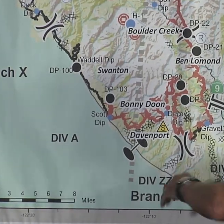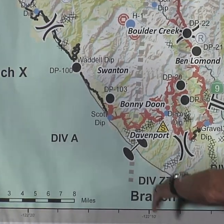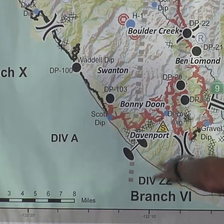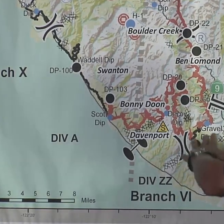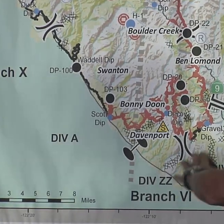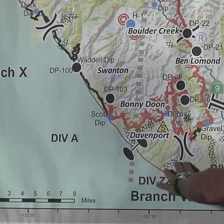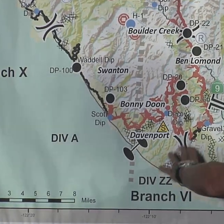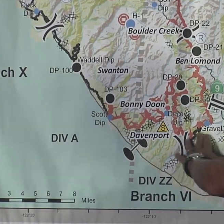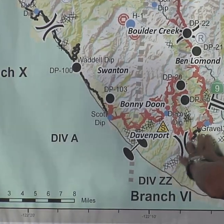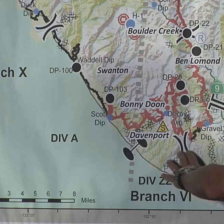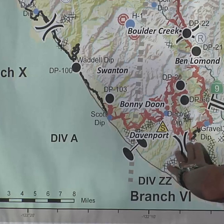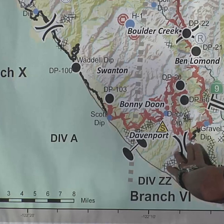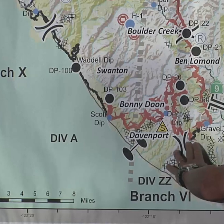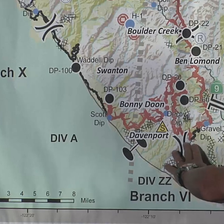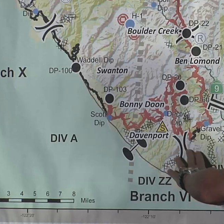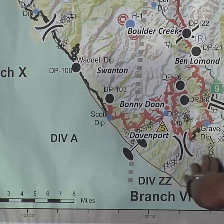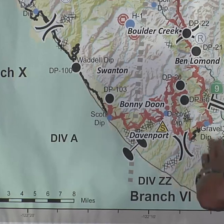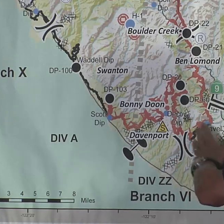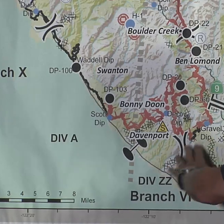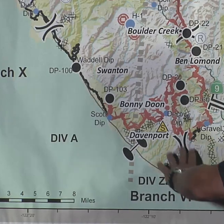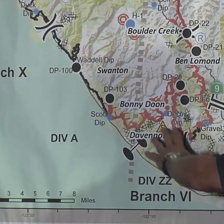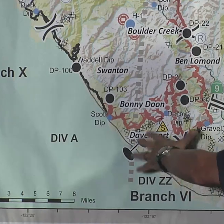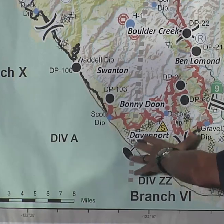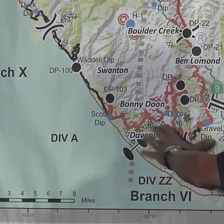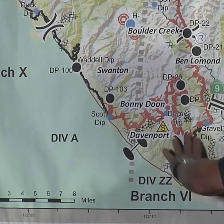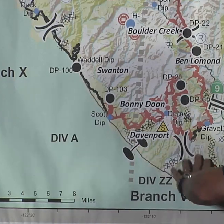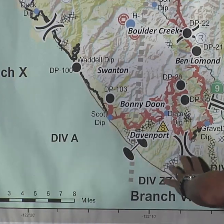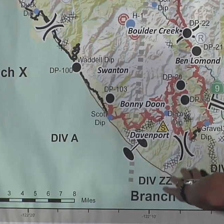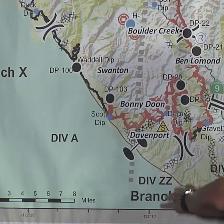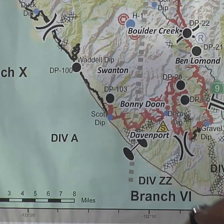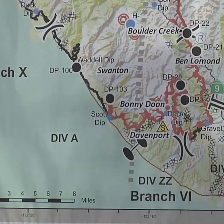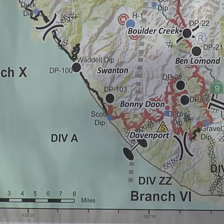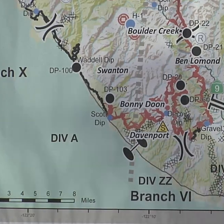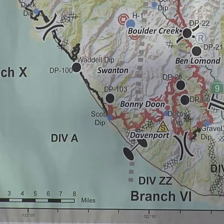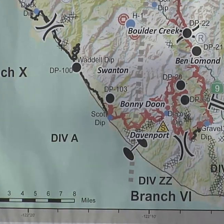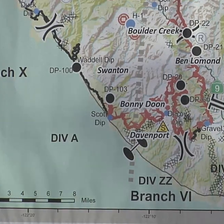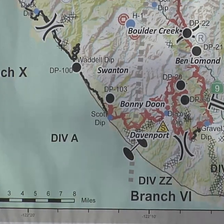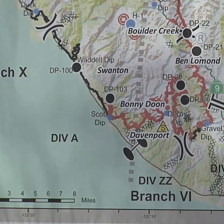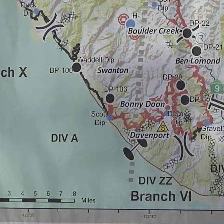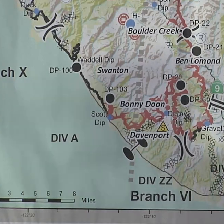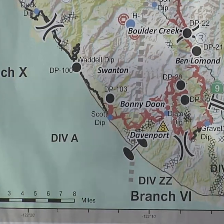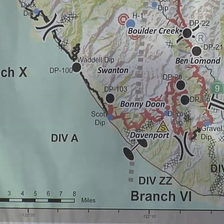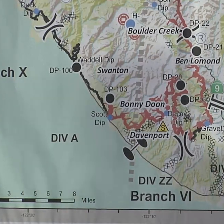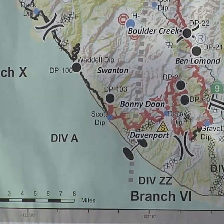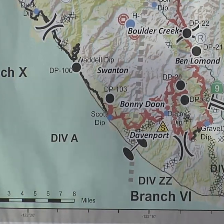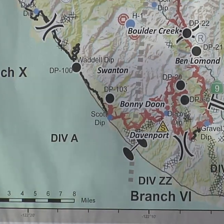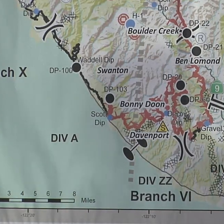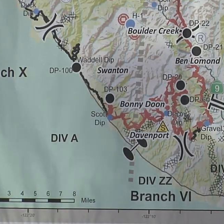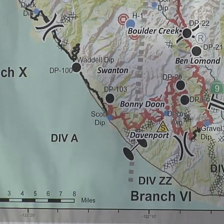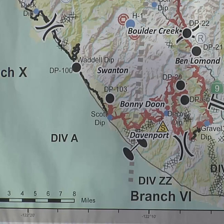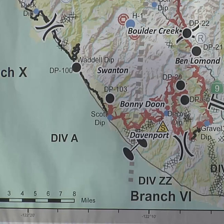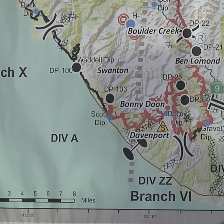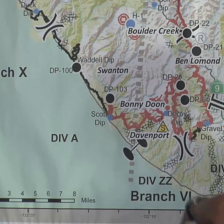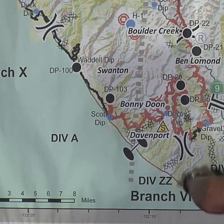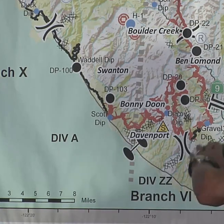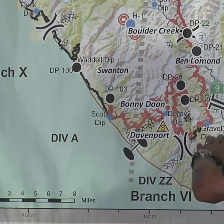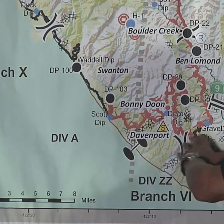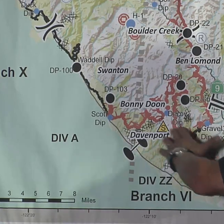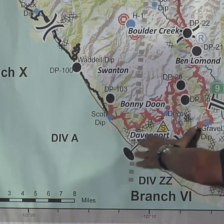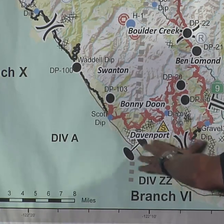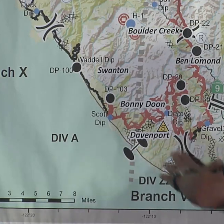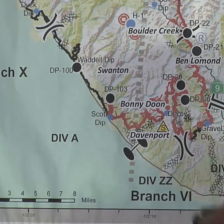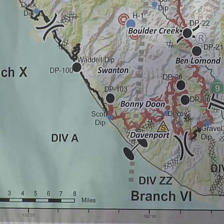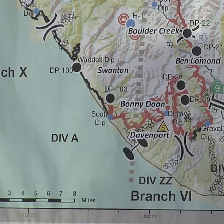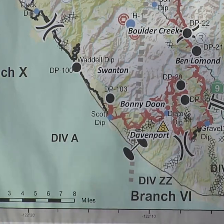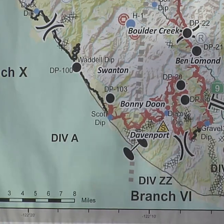On our south end of the fire, you'll see some black line here, and we'll continue to put black line on the map as the next coming days. Our